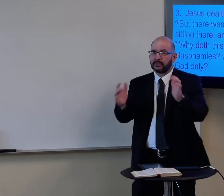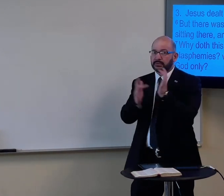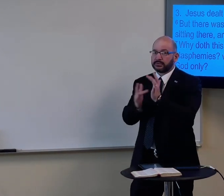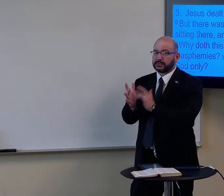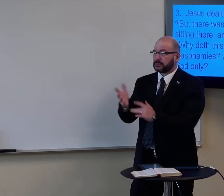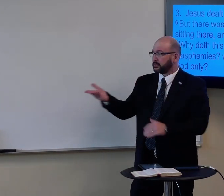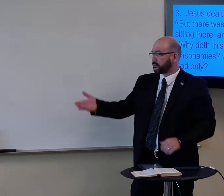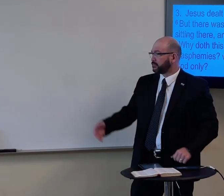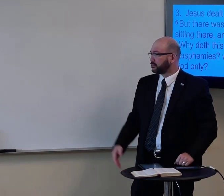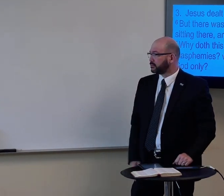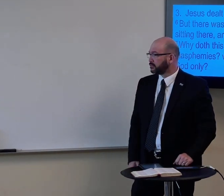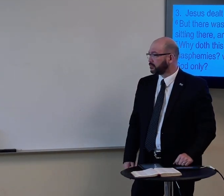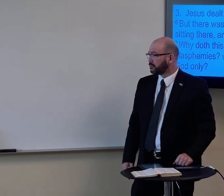And they doubted Jesus.